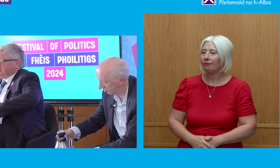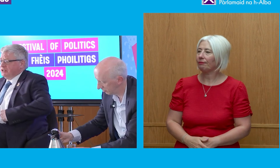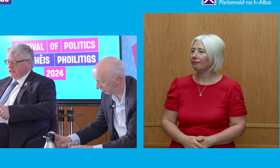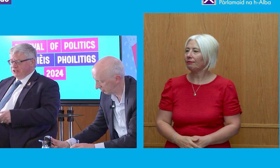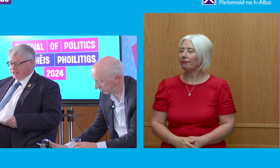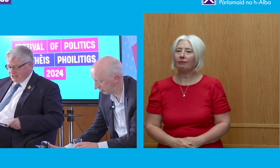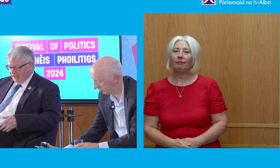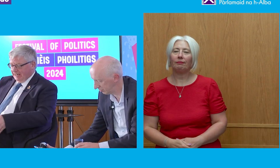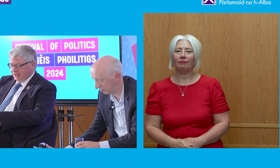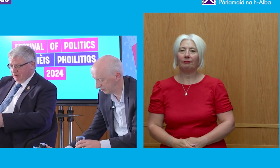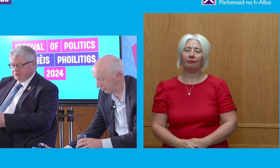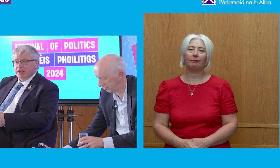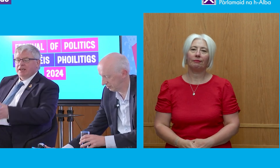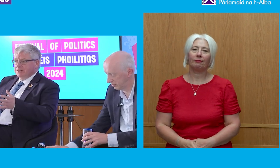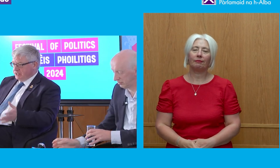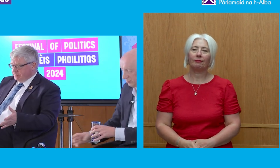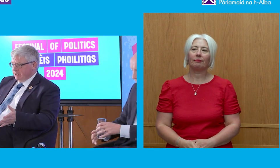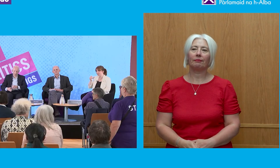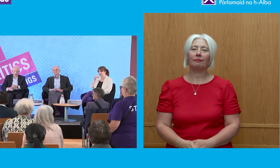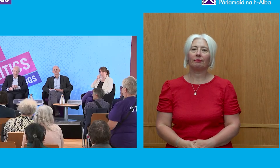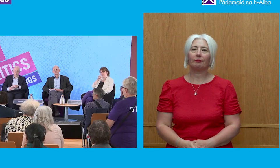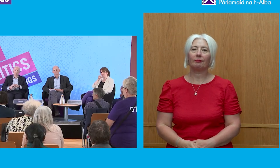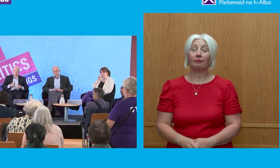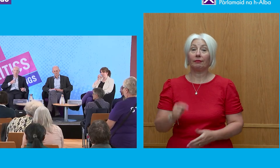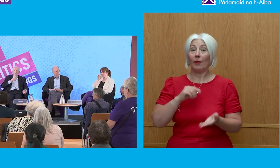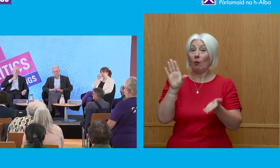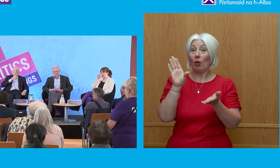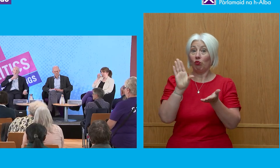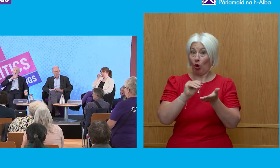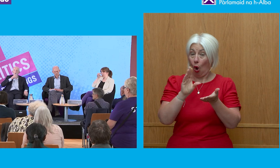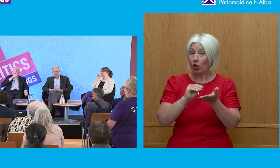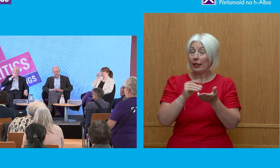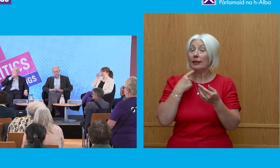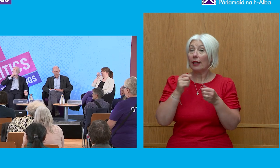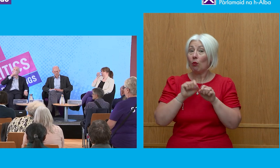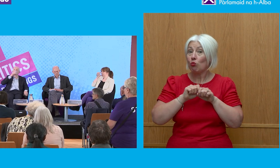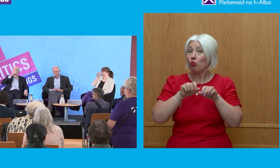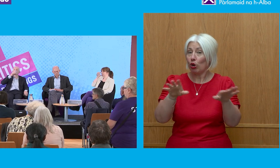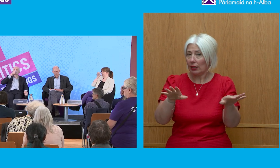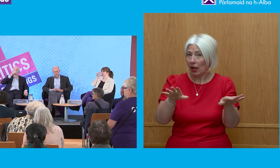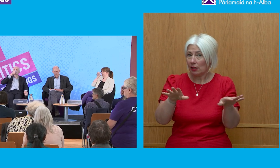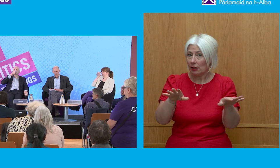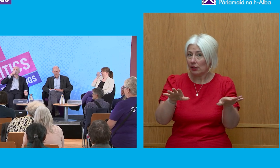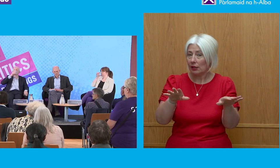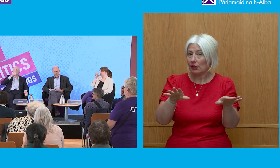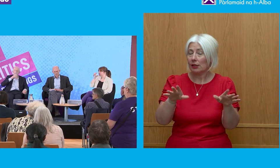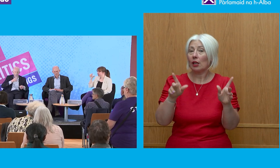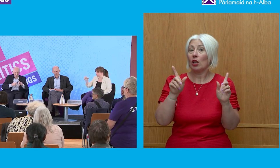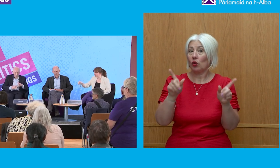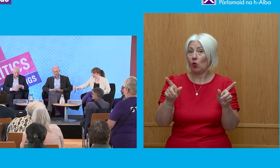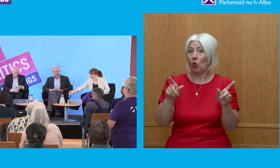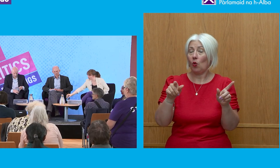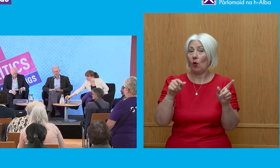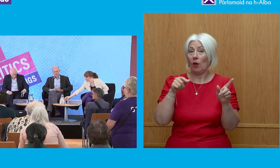site to highlight you out. This is being recorded, it is being broadcast and in not just the spirit of this